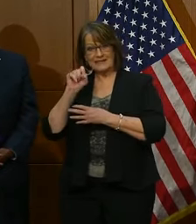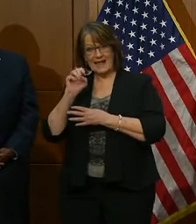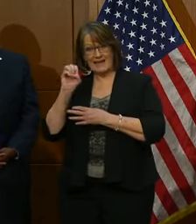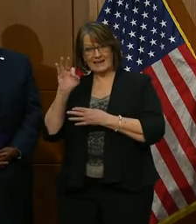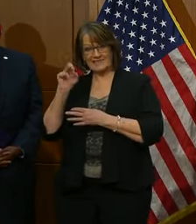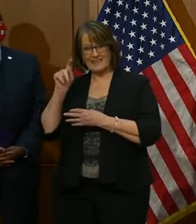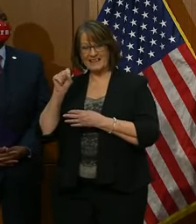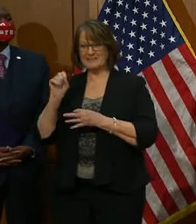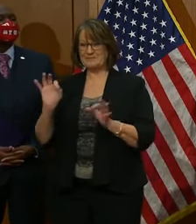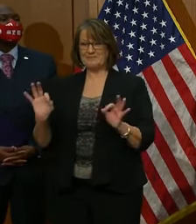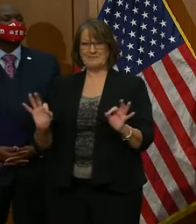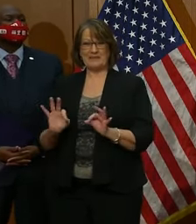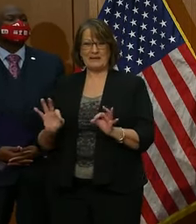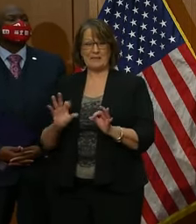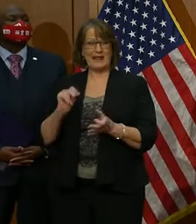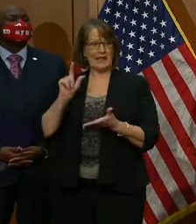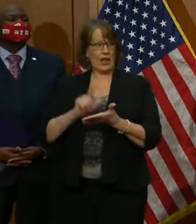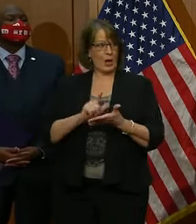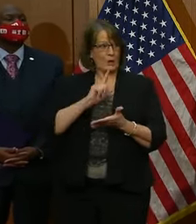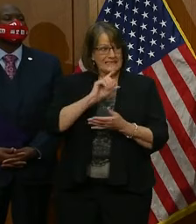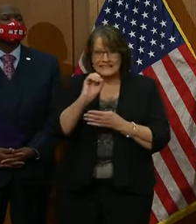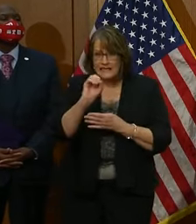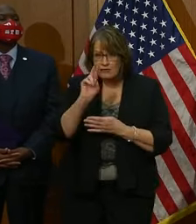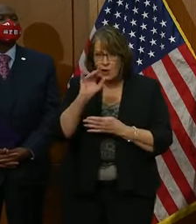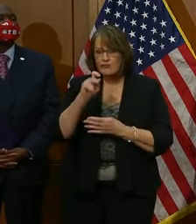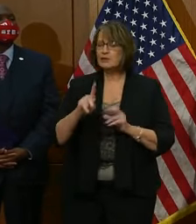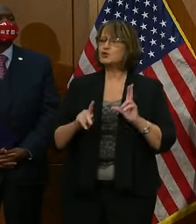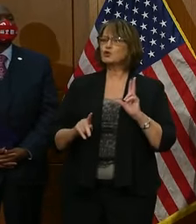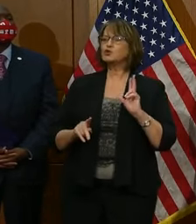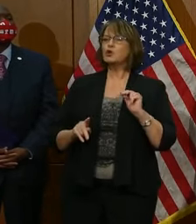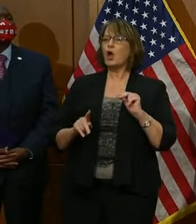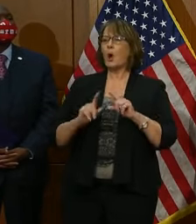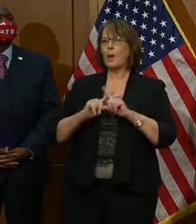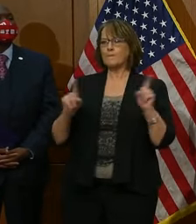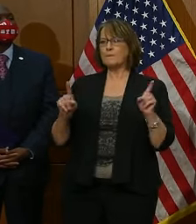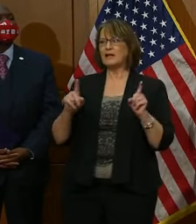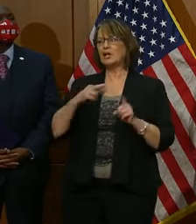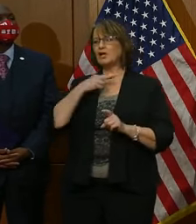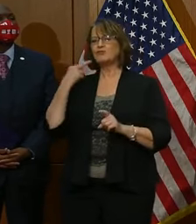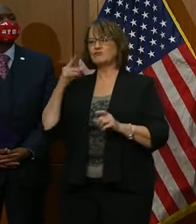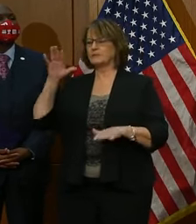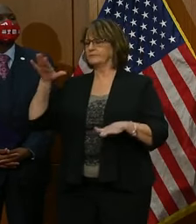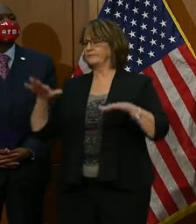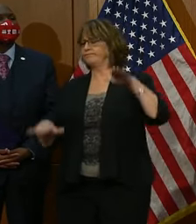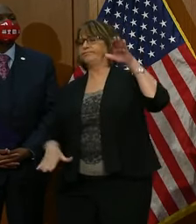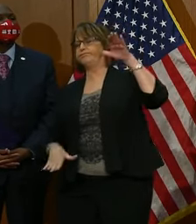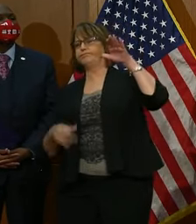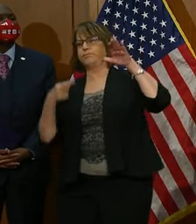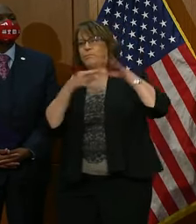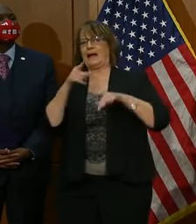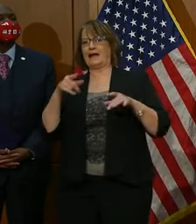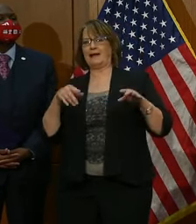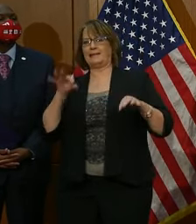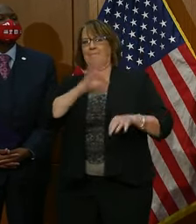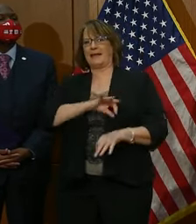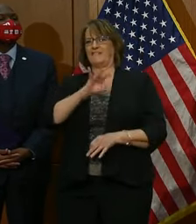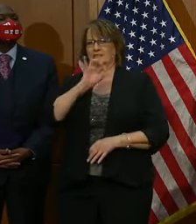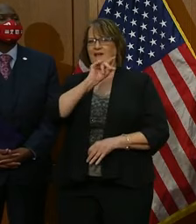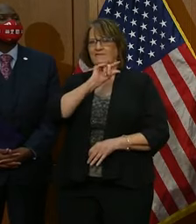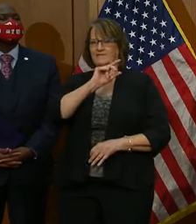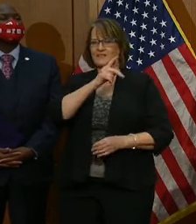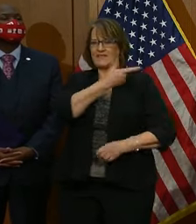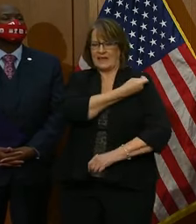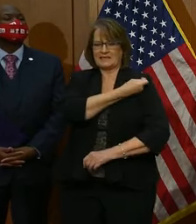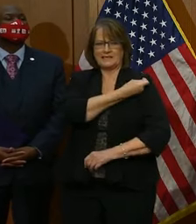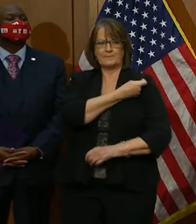low. Are the risks zero? No, but the risks are clearly outweighed by the vaccine's benefits. I will conclude my remarks by